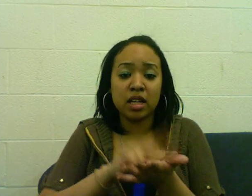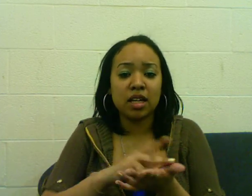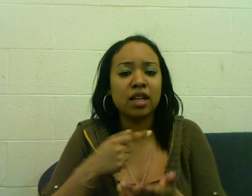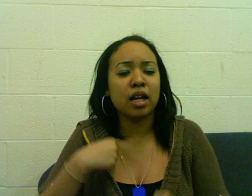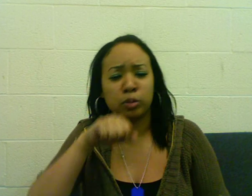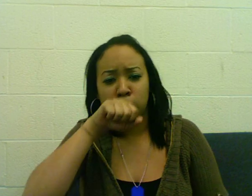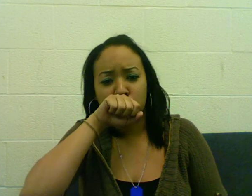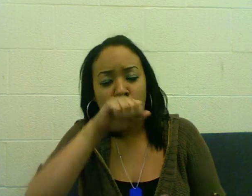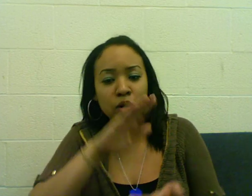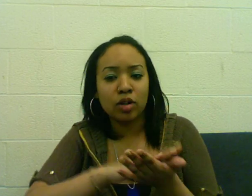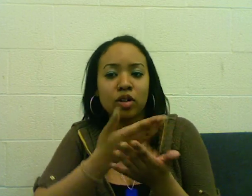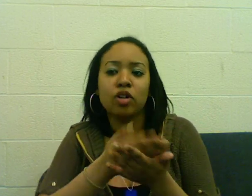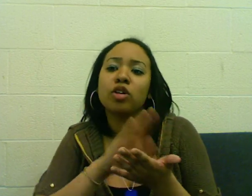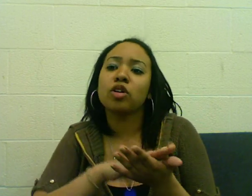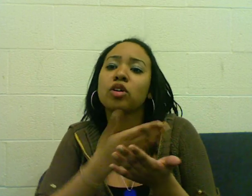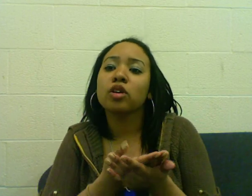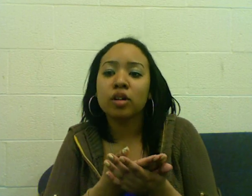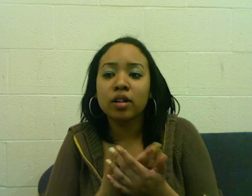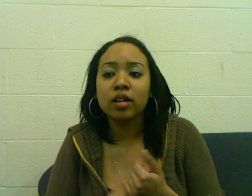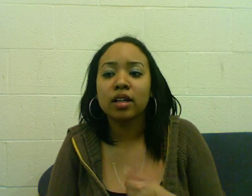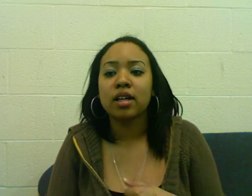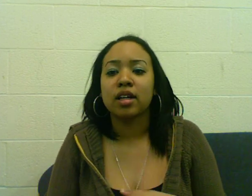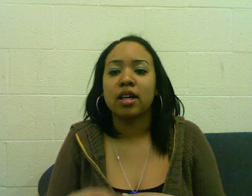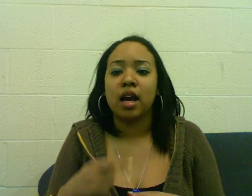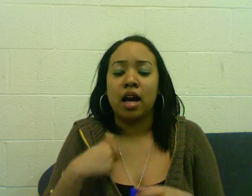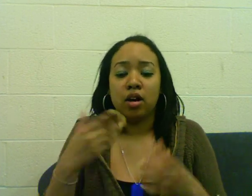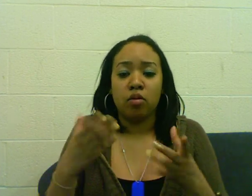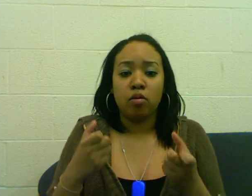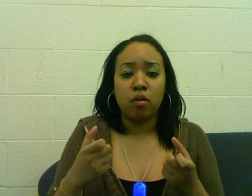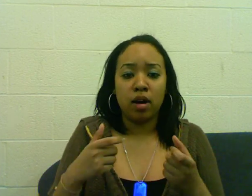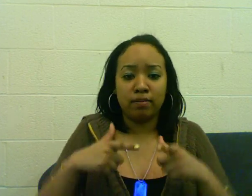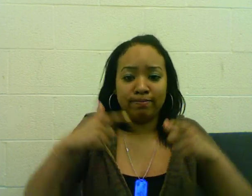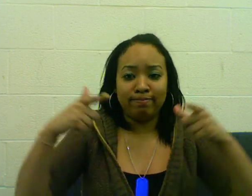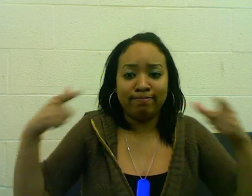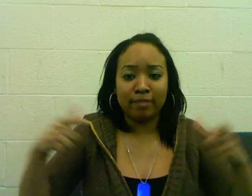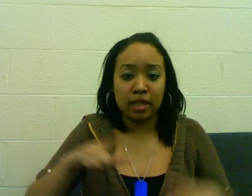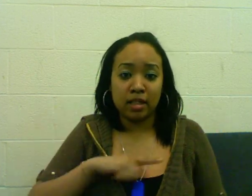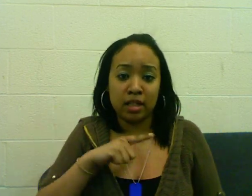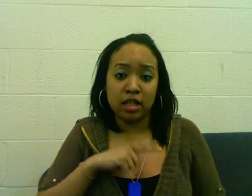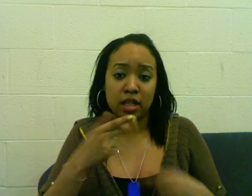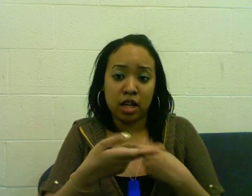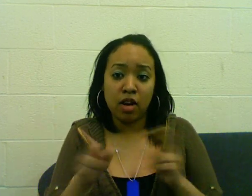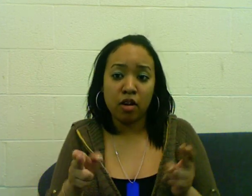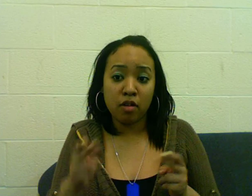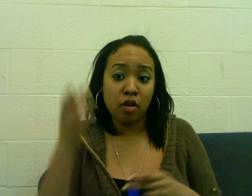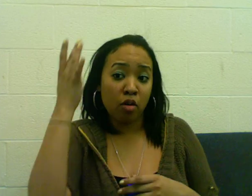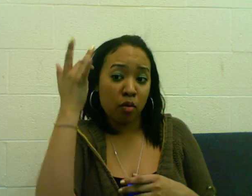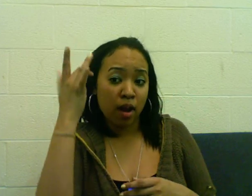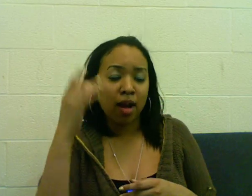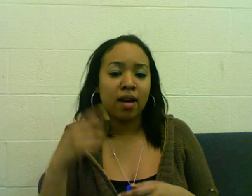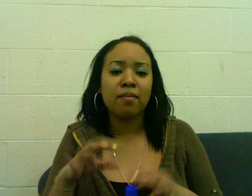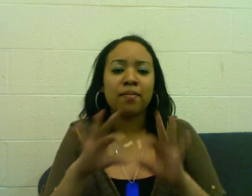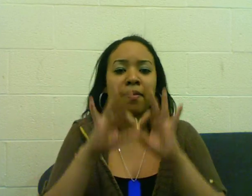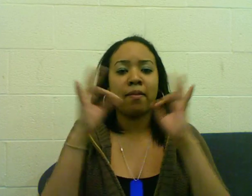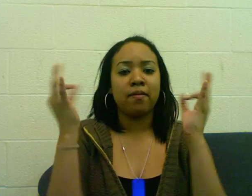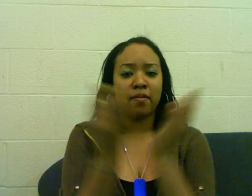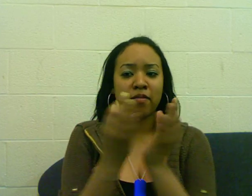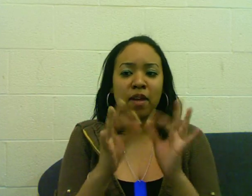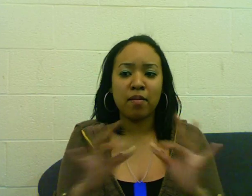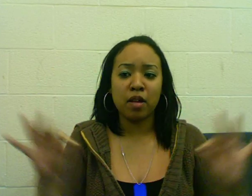How embarrassing is it? This is like 100% true. So 100% true. Have you ever fingerblasted somebody on the